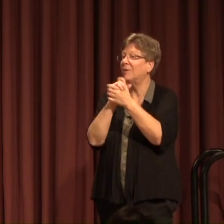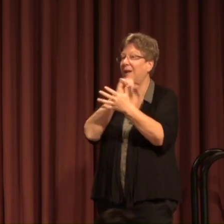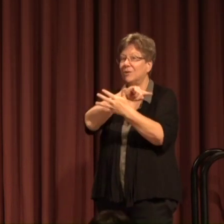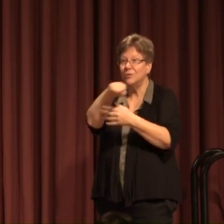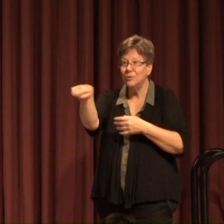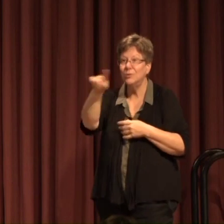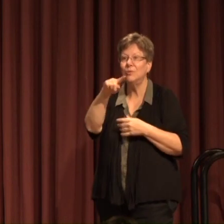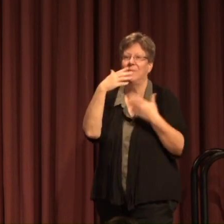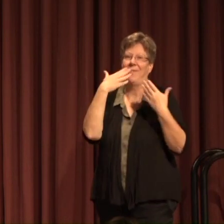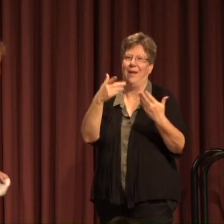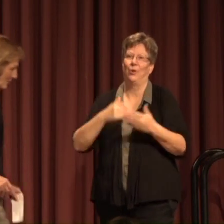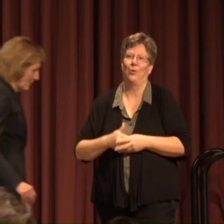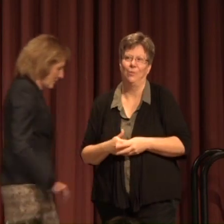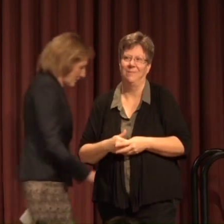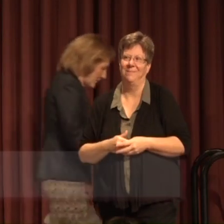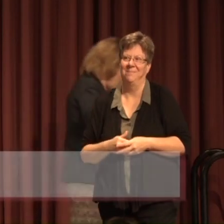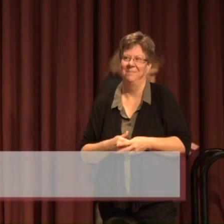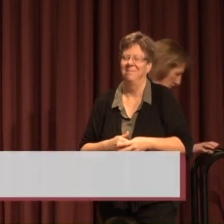all and thank you